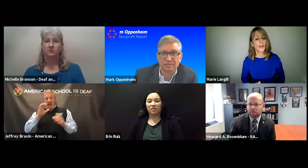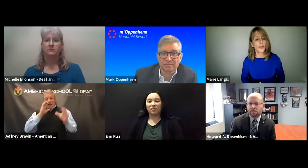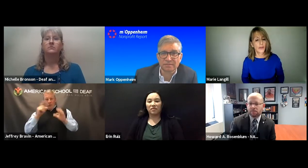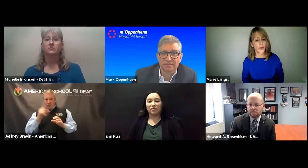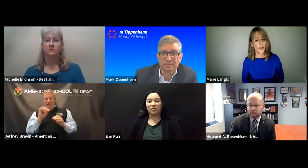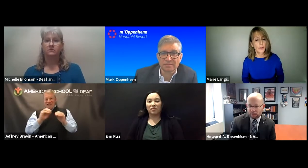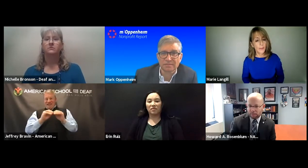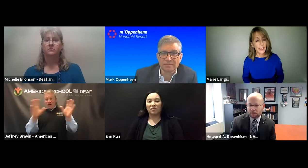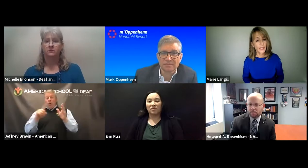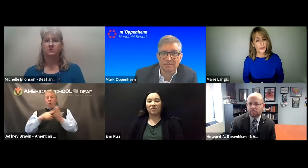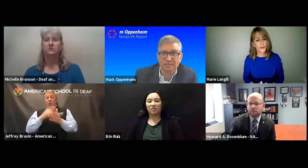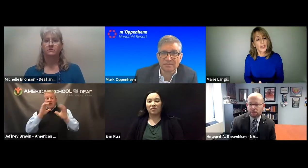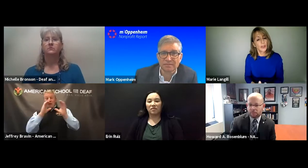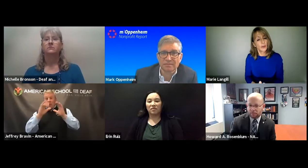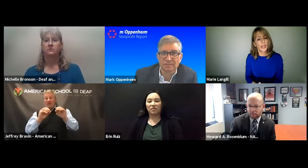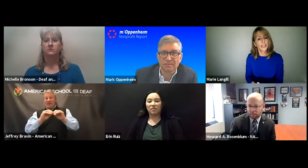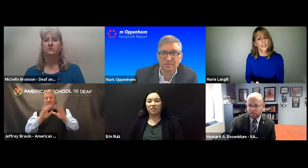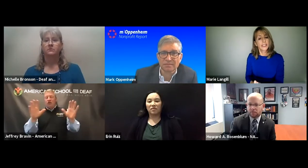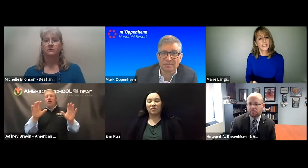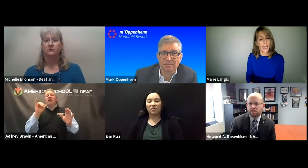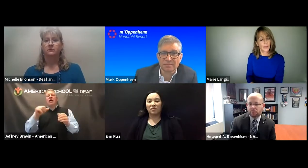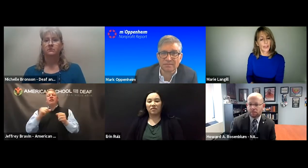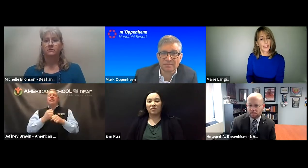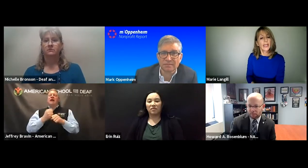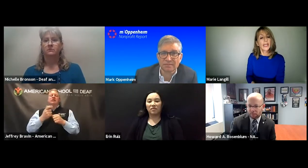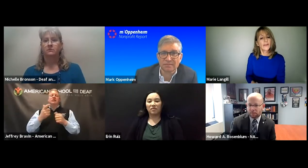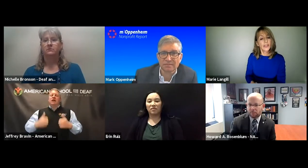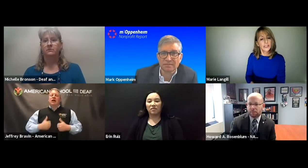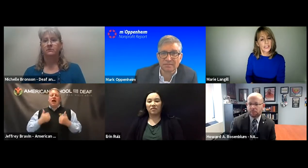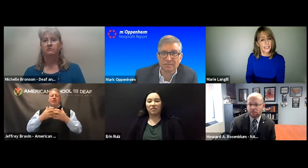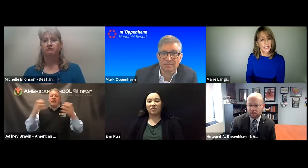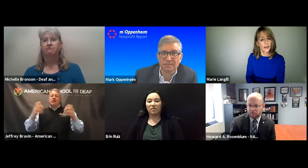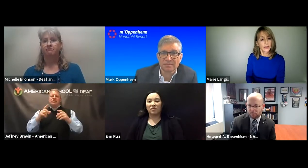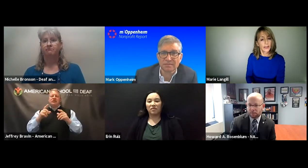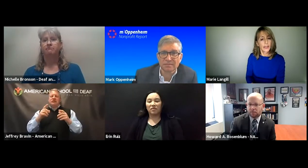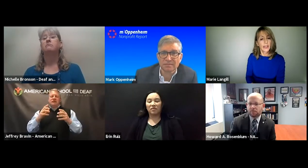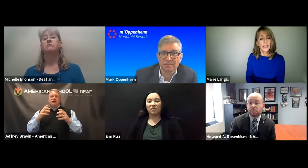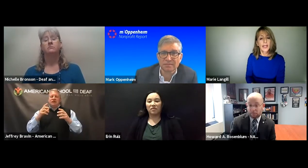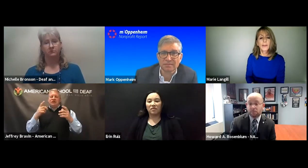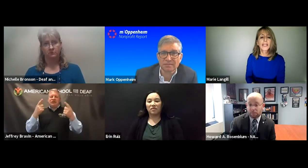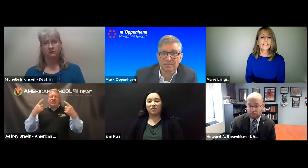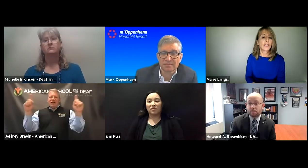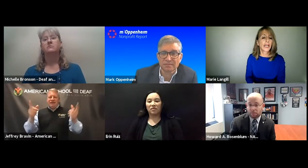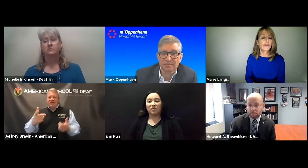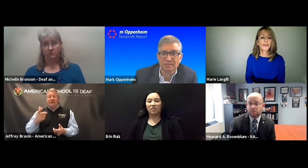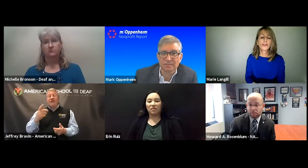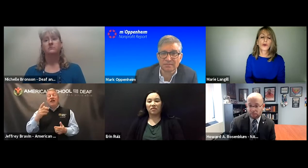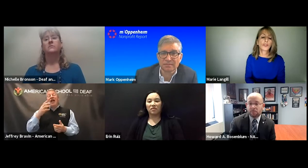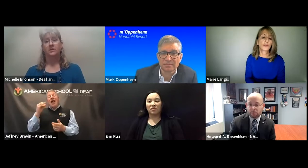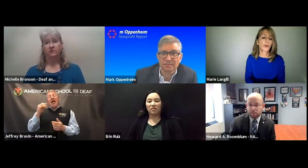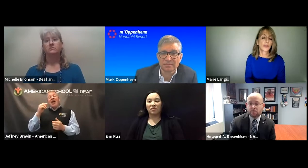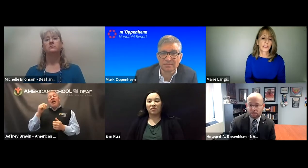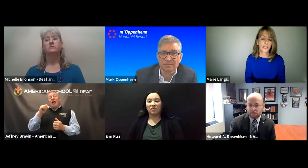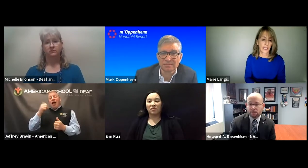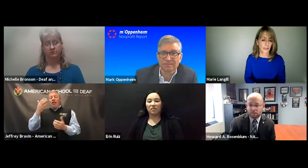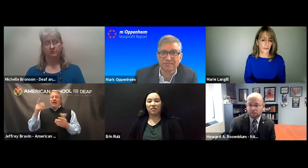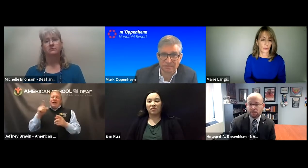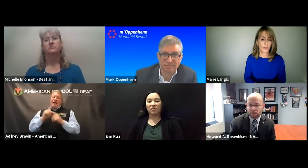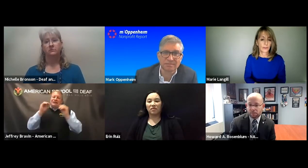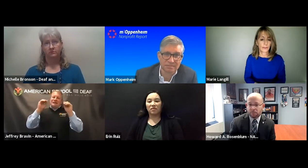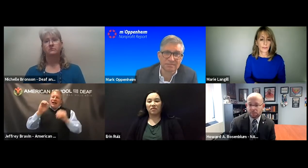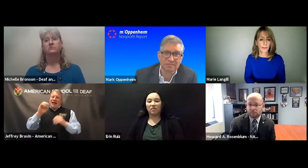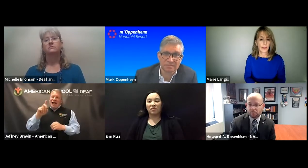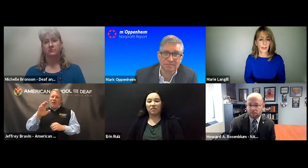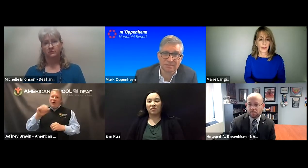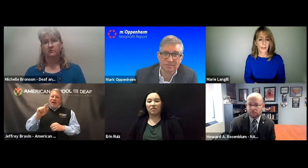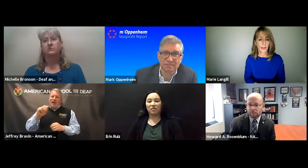with another, making sure that communication is happening. If it is clear, that makes life so much more successful.